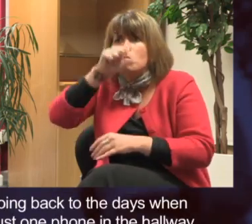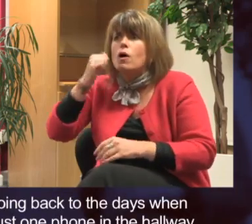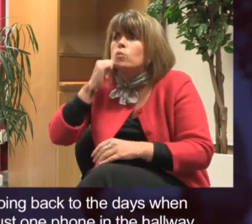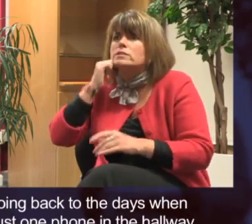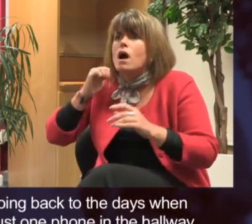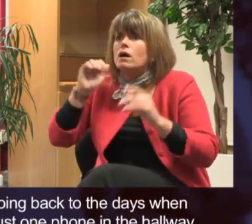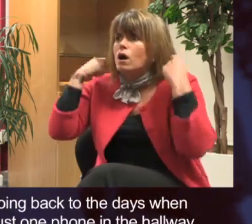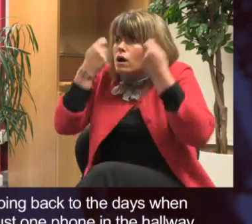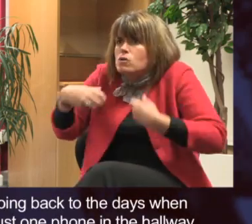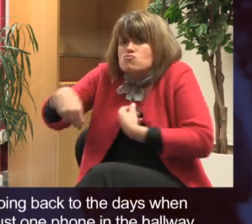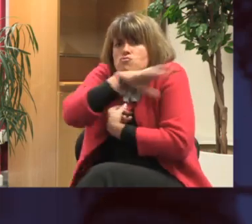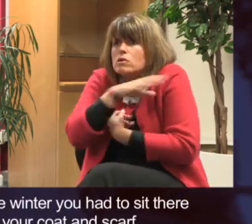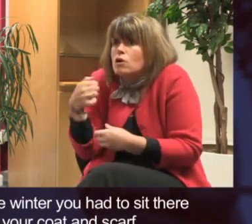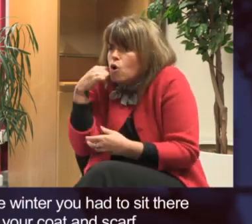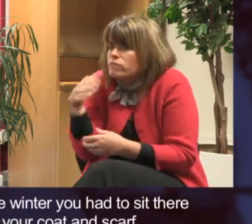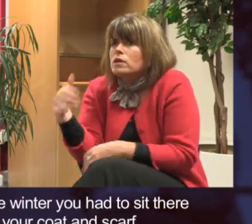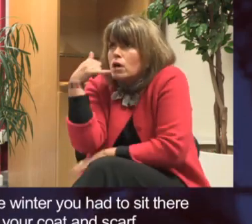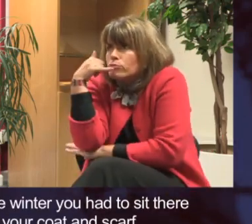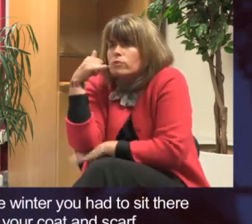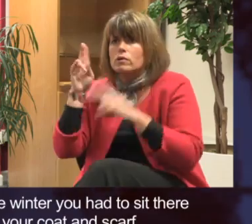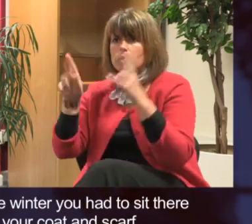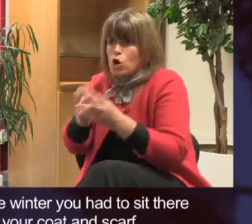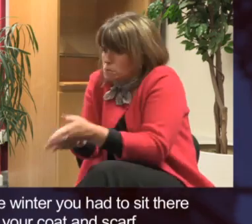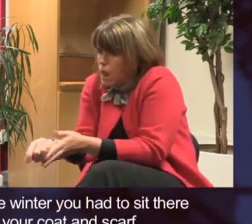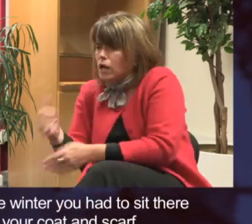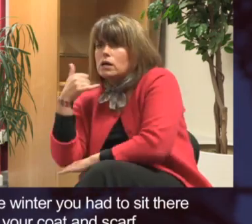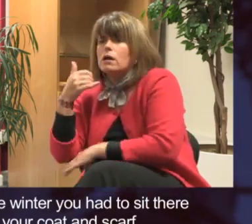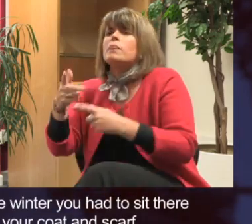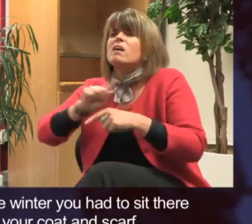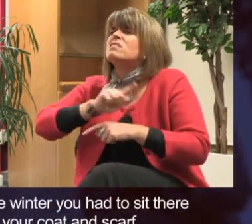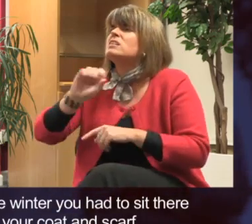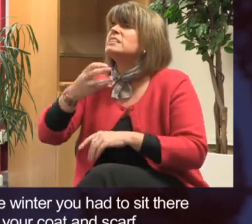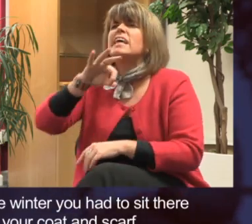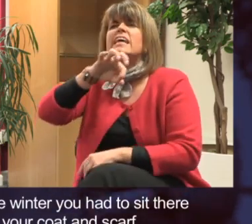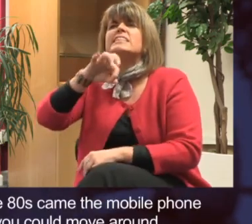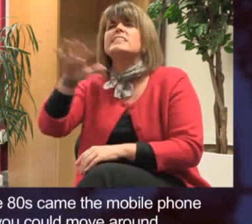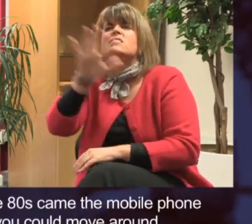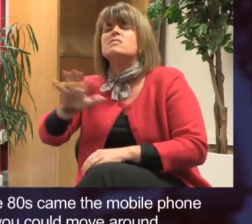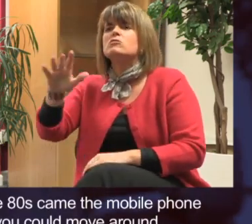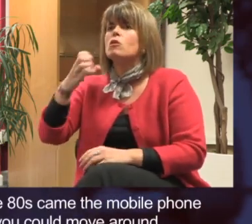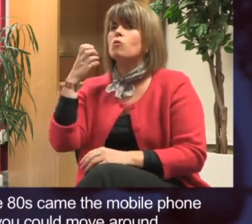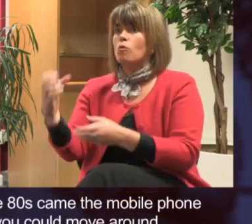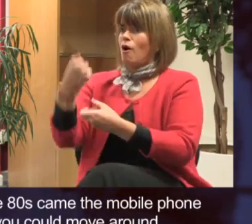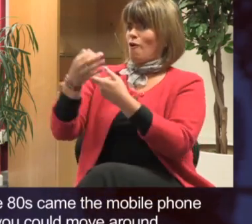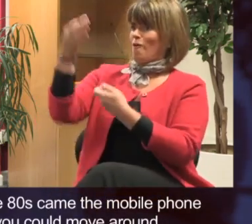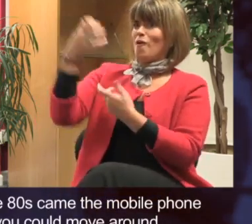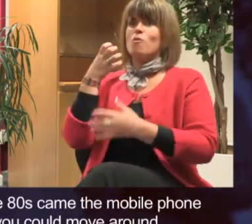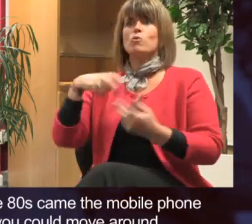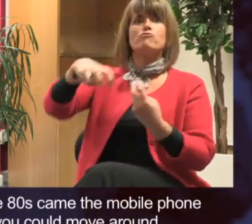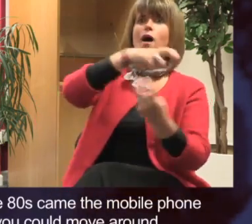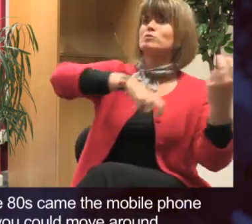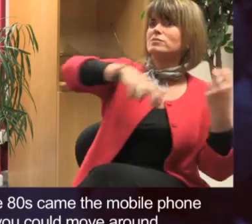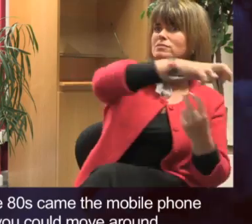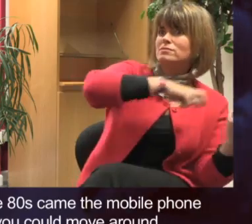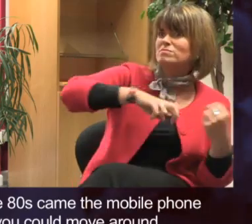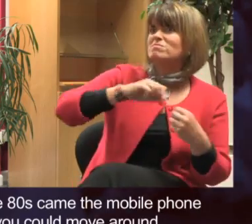when you had just one phone in the hallway and in the winter you had to sit there in your coat and scarf. Then in the 80s came the mobile phone